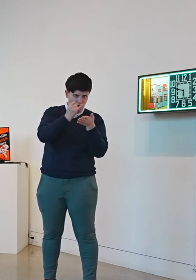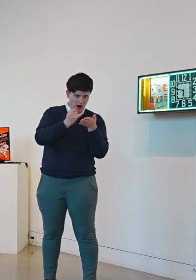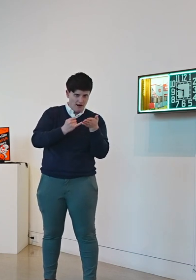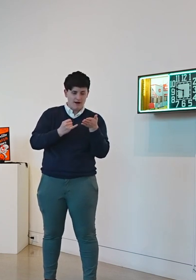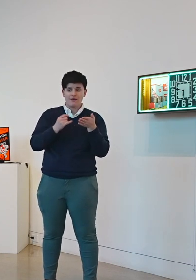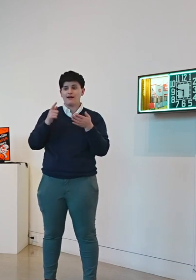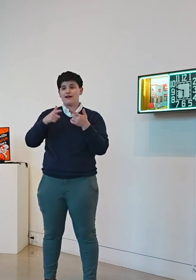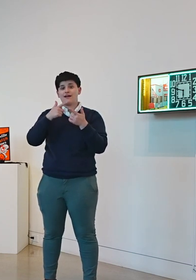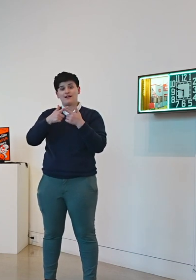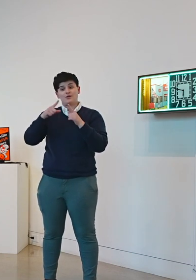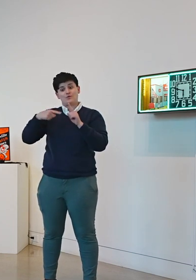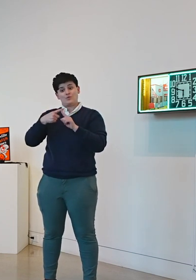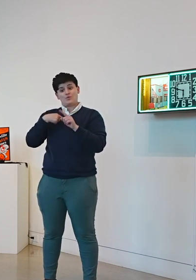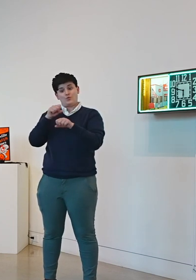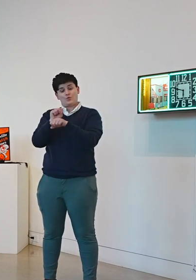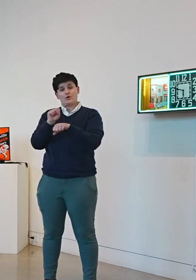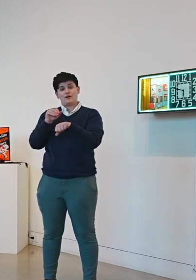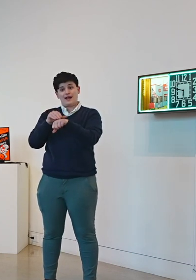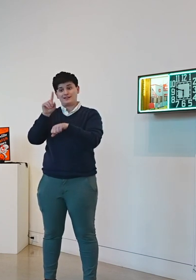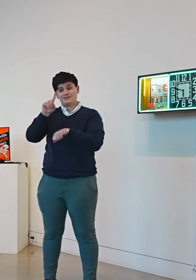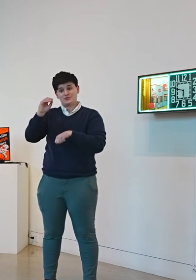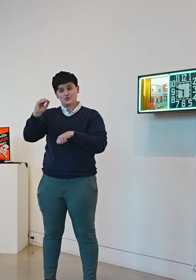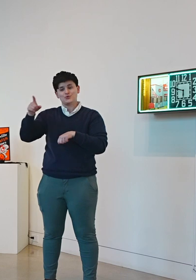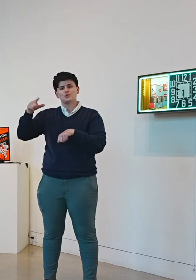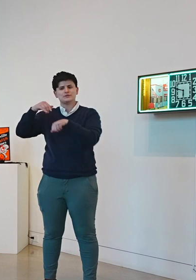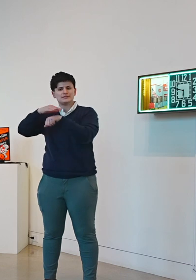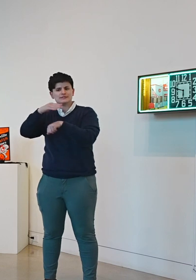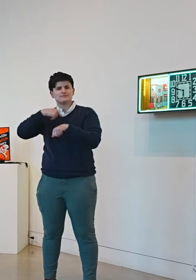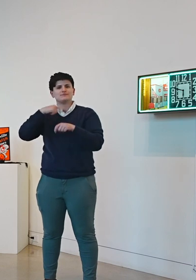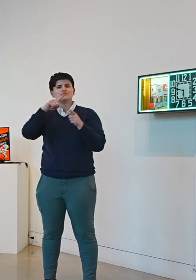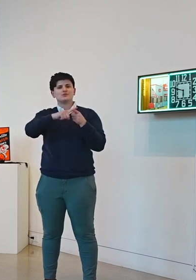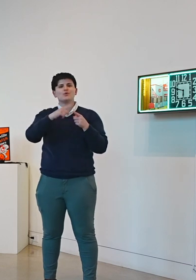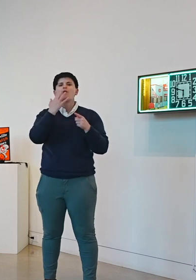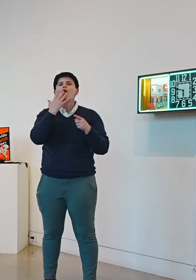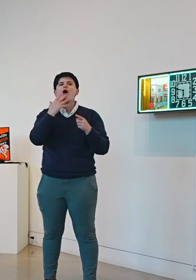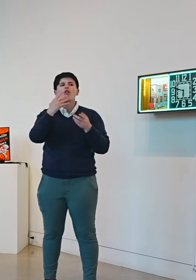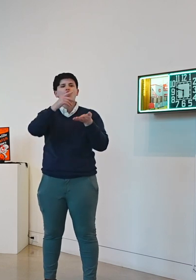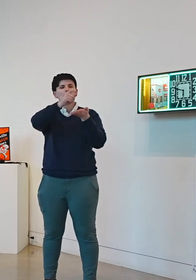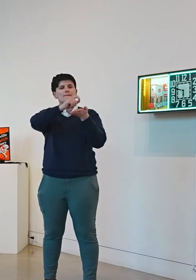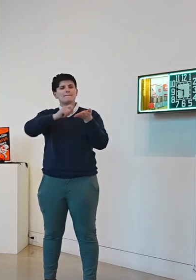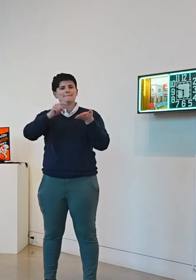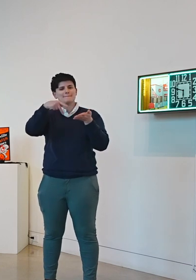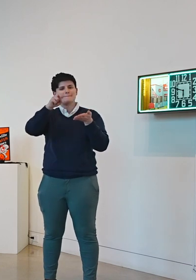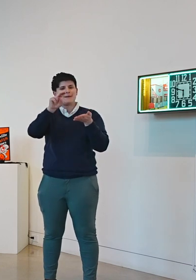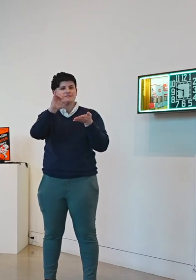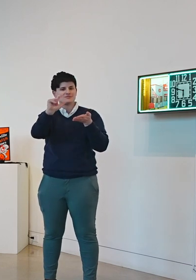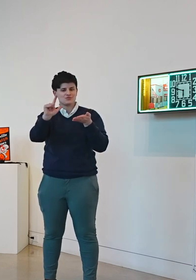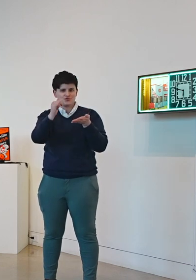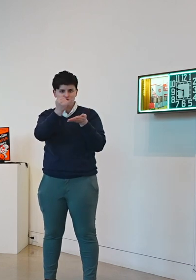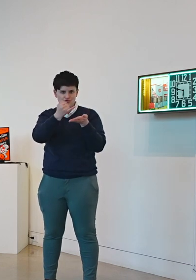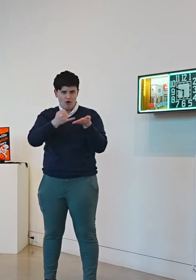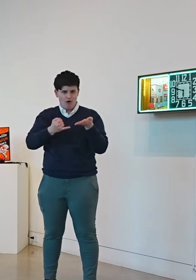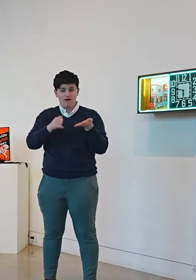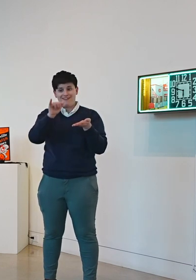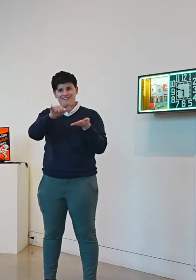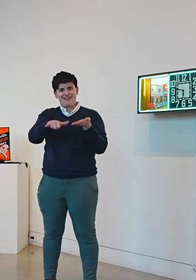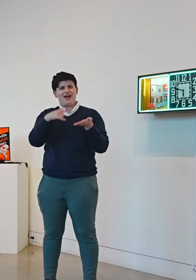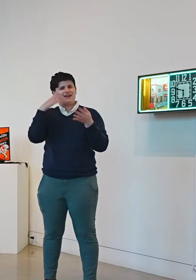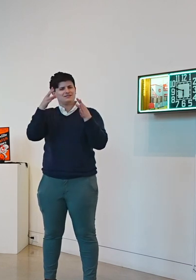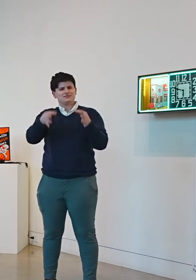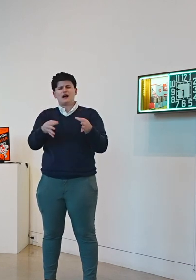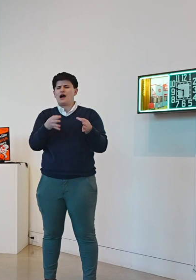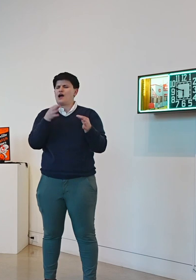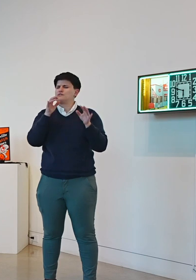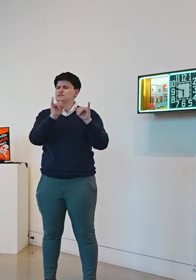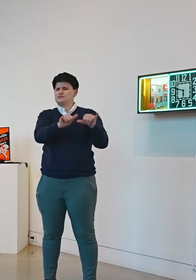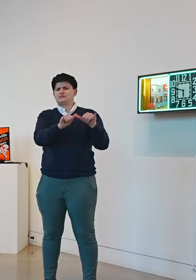they sent me to a colored pencil class and I learned colored pencil drawing and decided that was where I wanted to stay